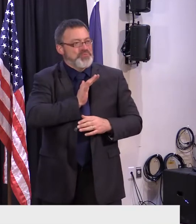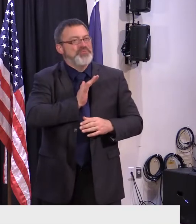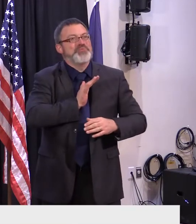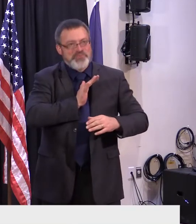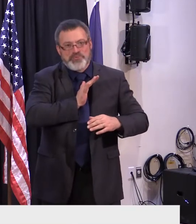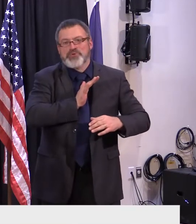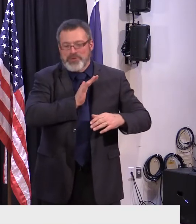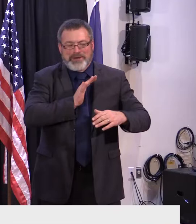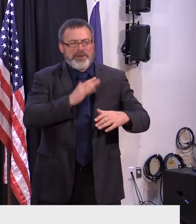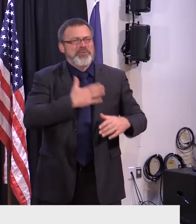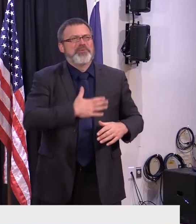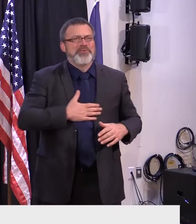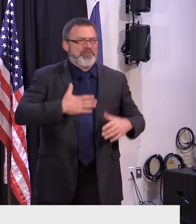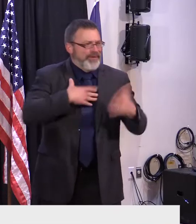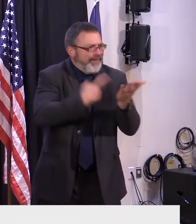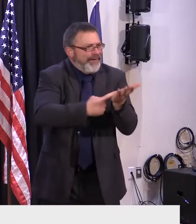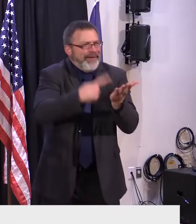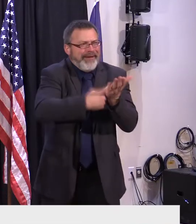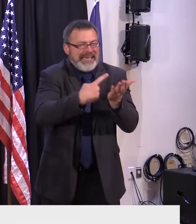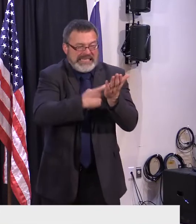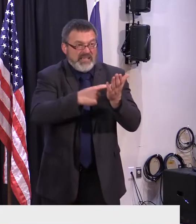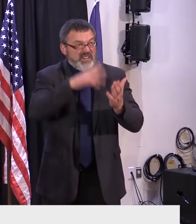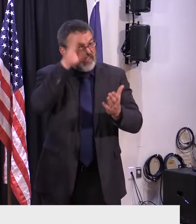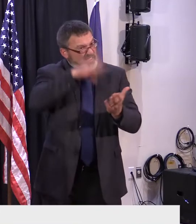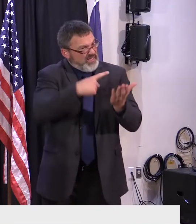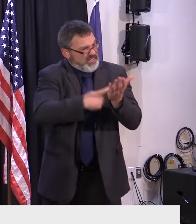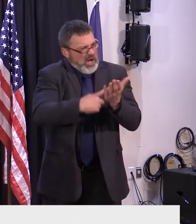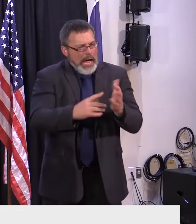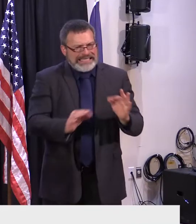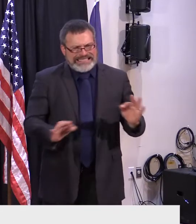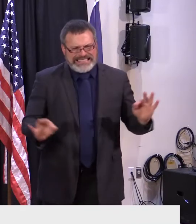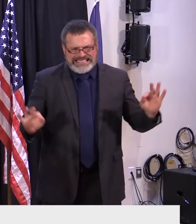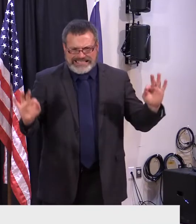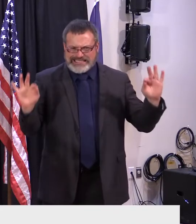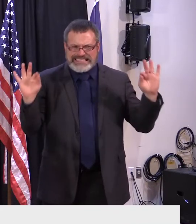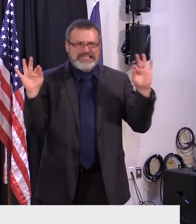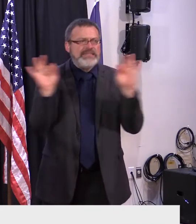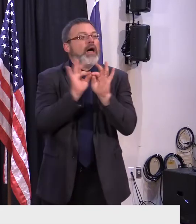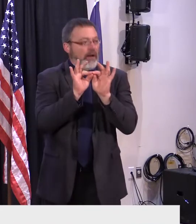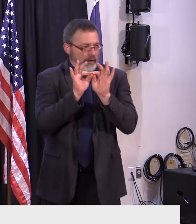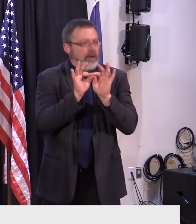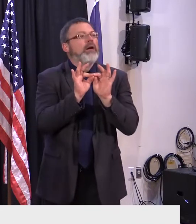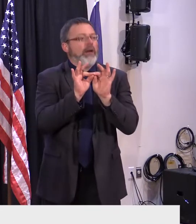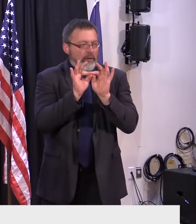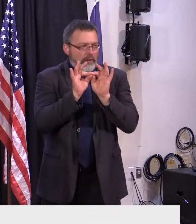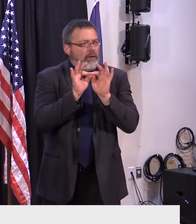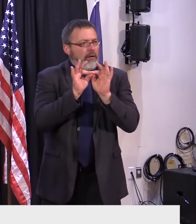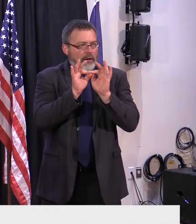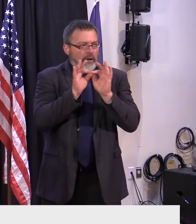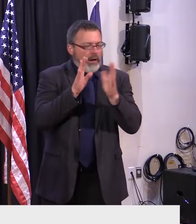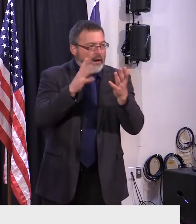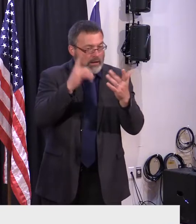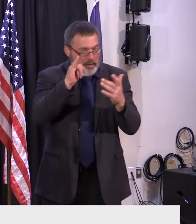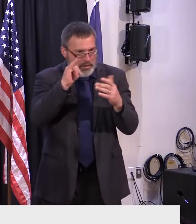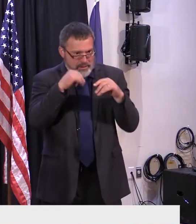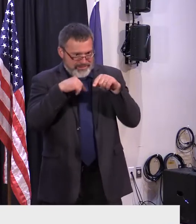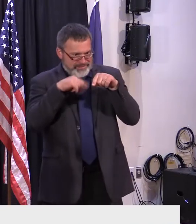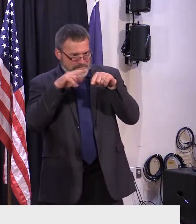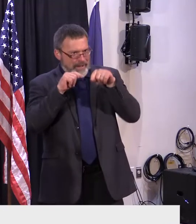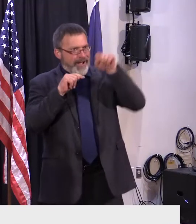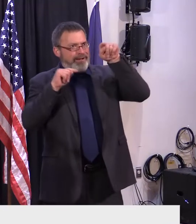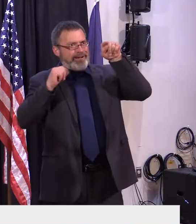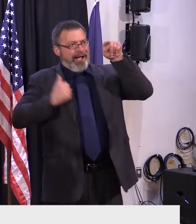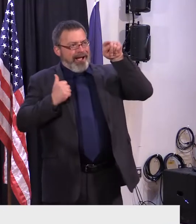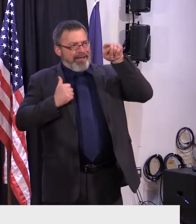Relationships matter. Being able to meet face-to-face with our neighbors to the north feels incredibly important in our quest to